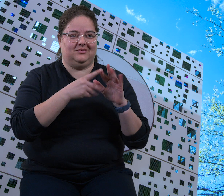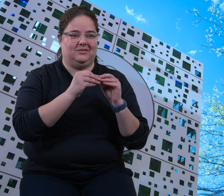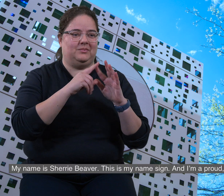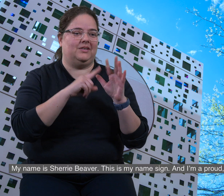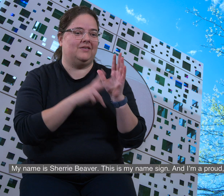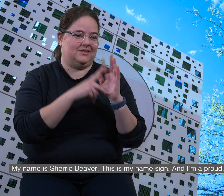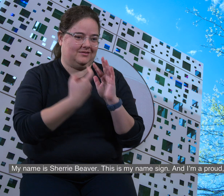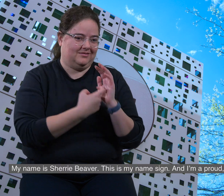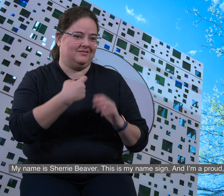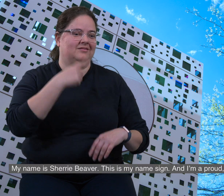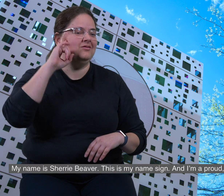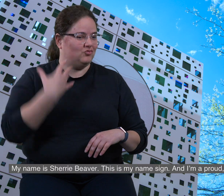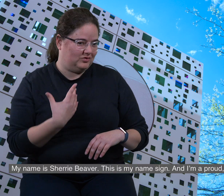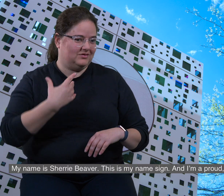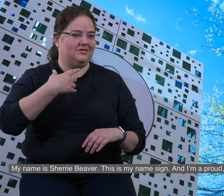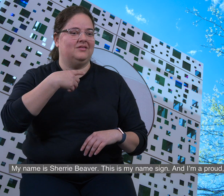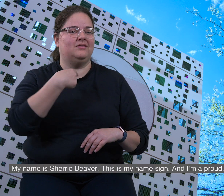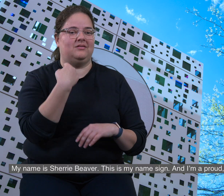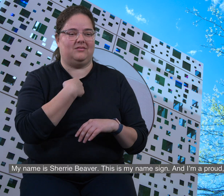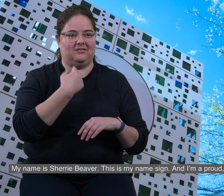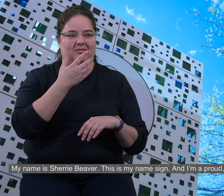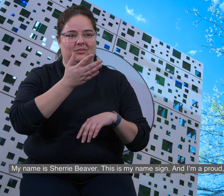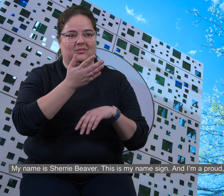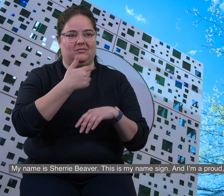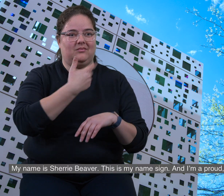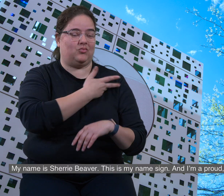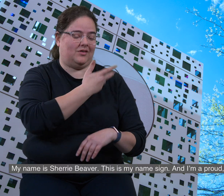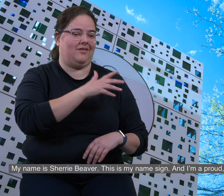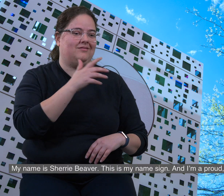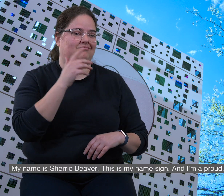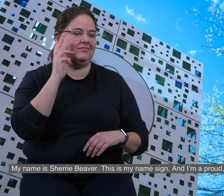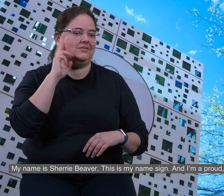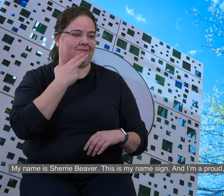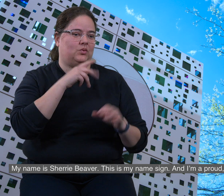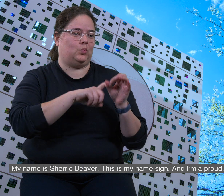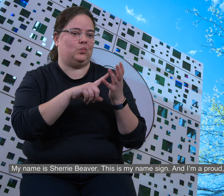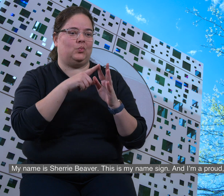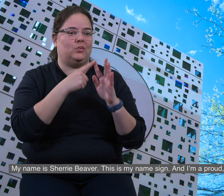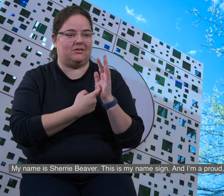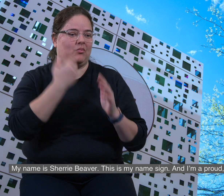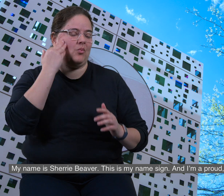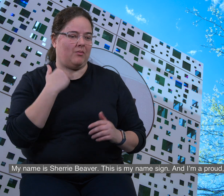My name is Sherry Beaver, this is my name sign, and I'm a proud deaf queer woman.